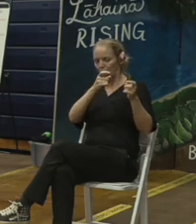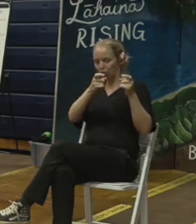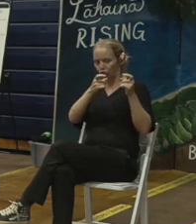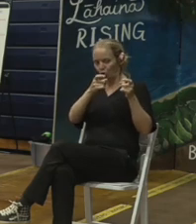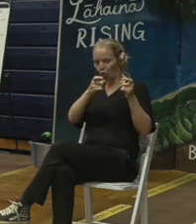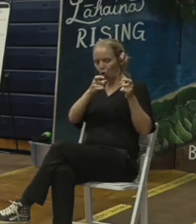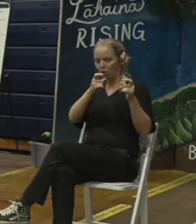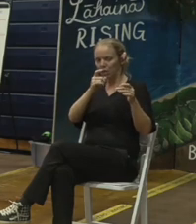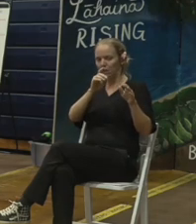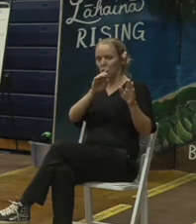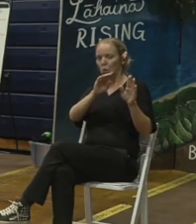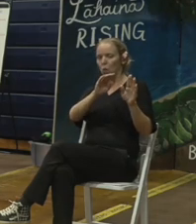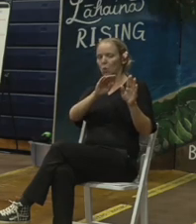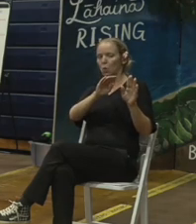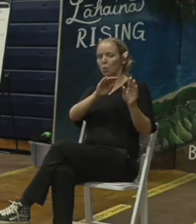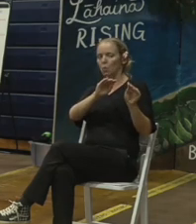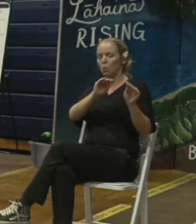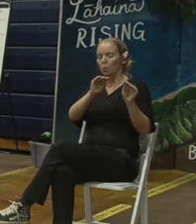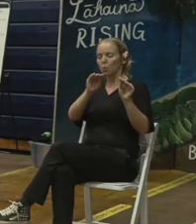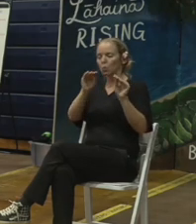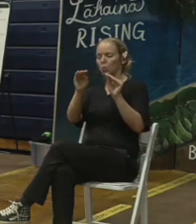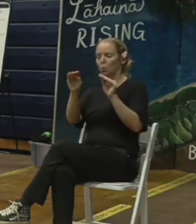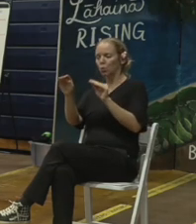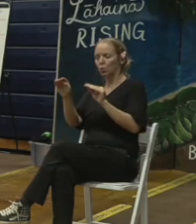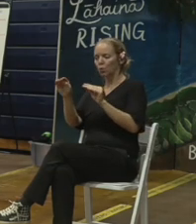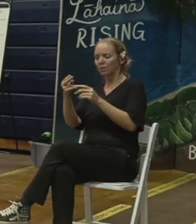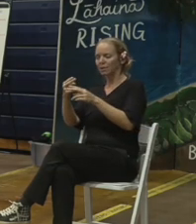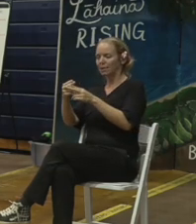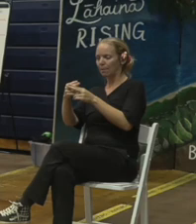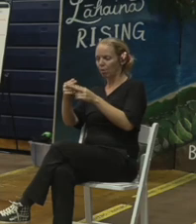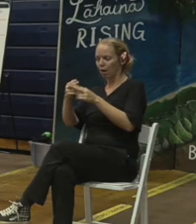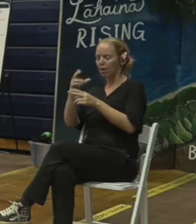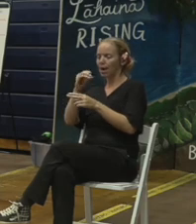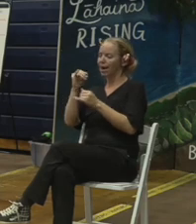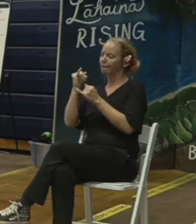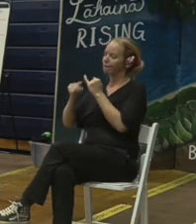storage site as well as the final disposition site